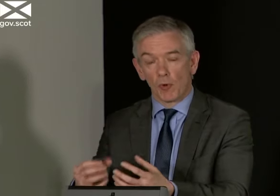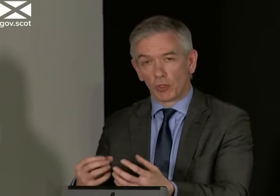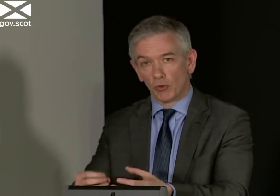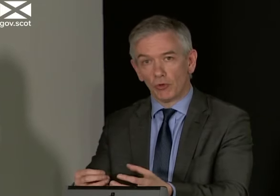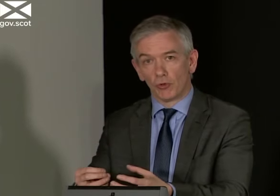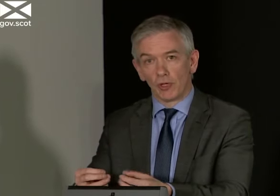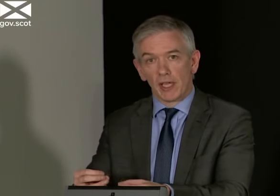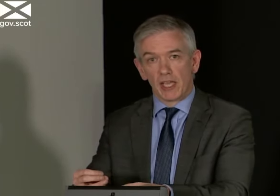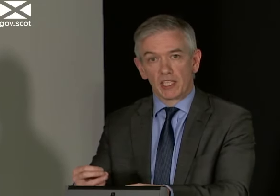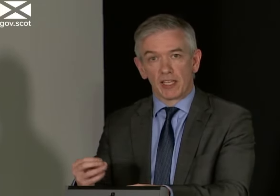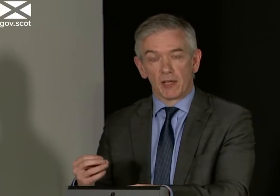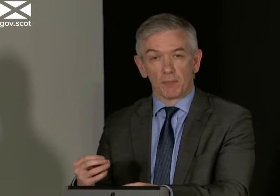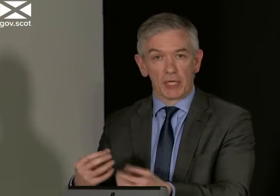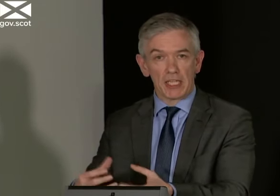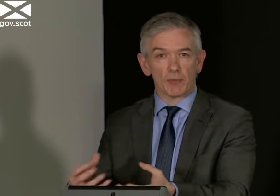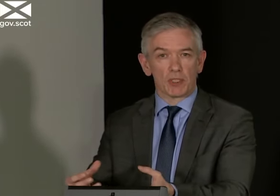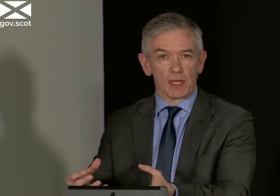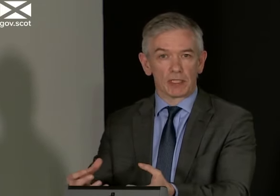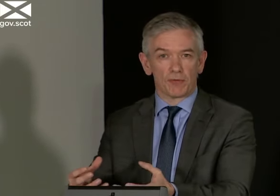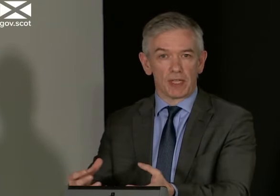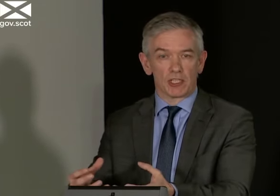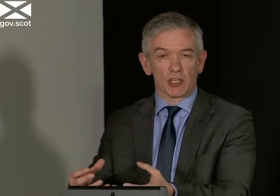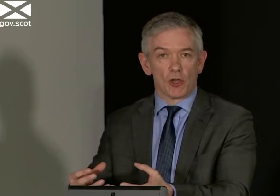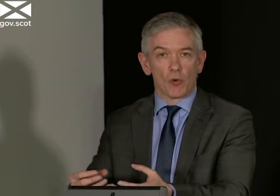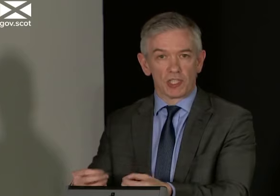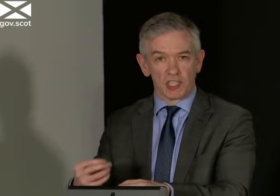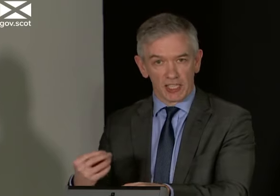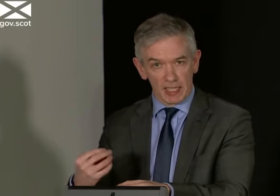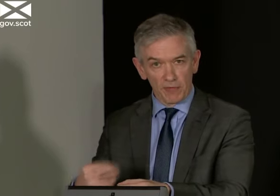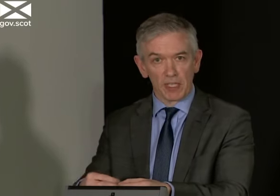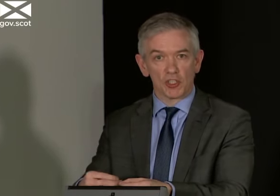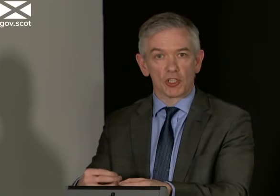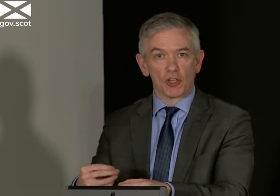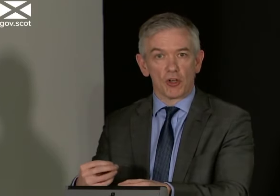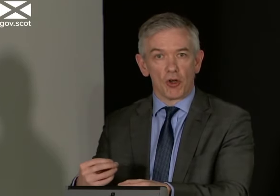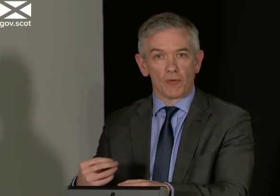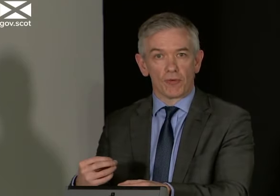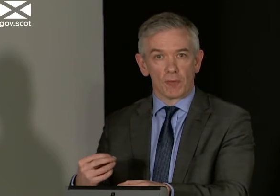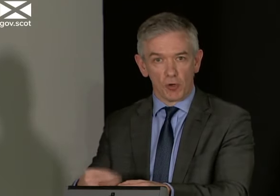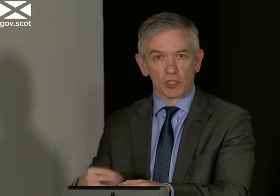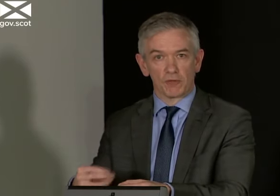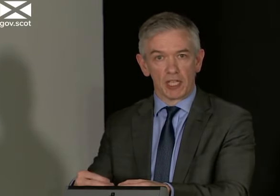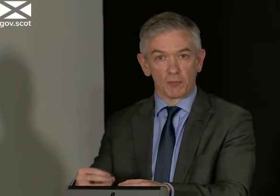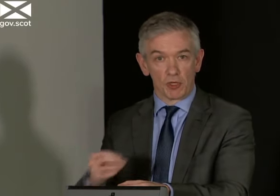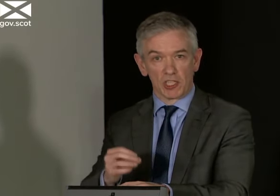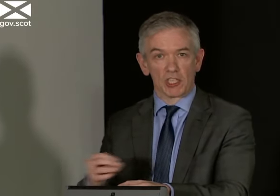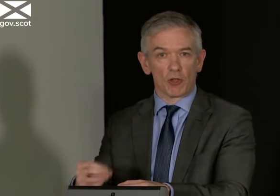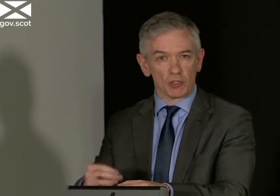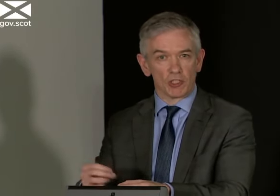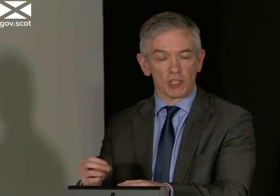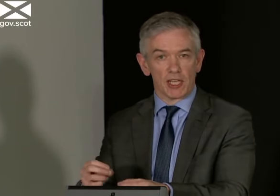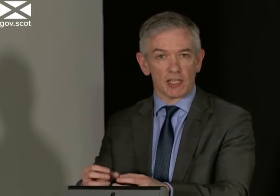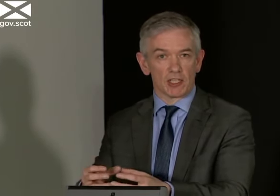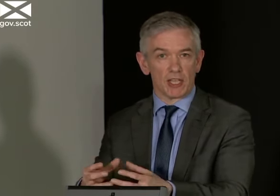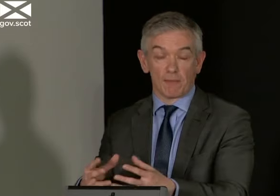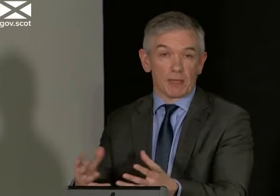But what we don't know is in that pre-symptomatic phase, what is the significance of a positive test? Because as I say,